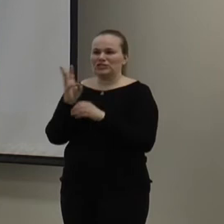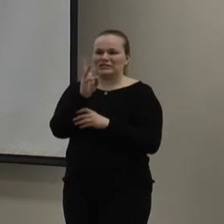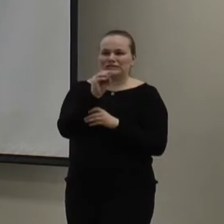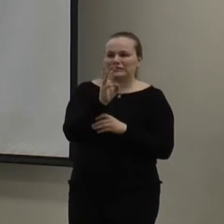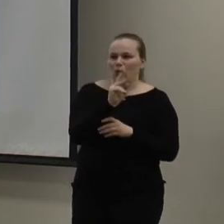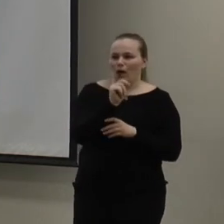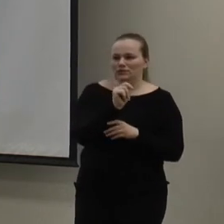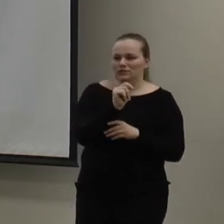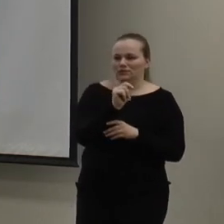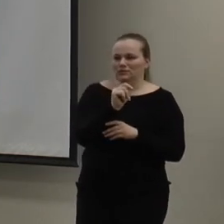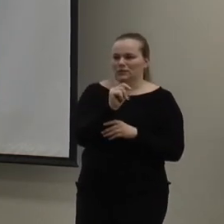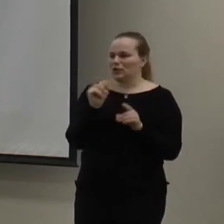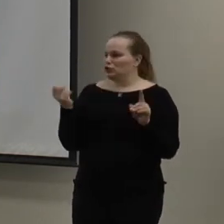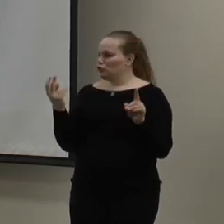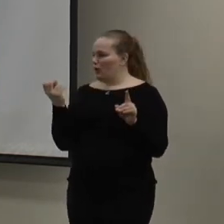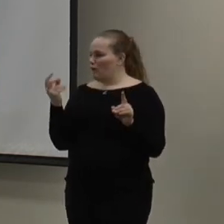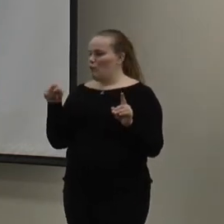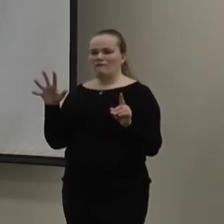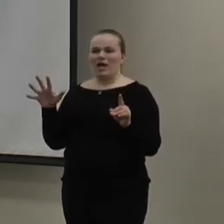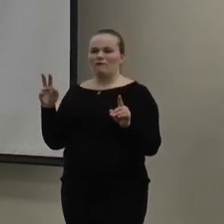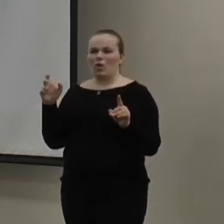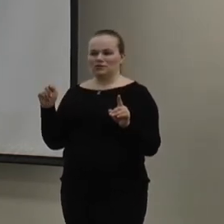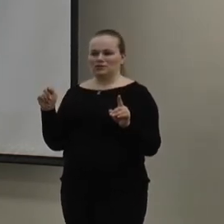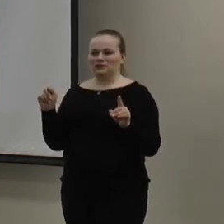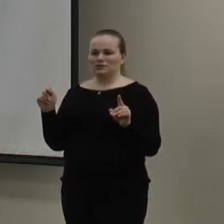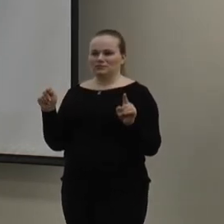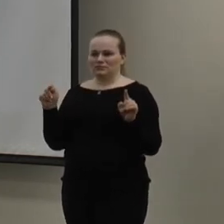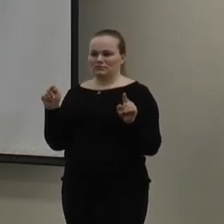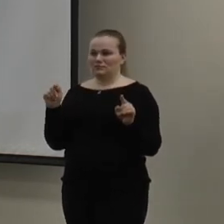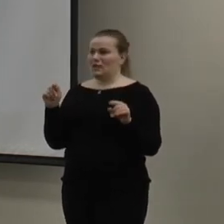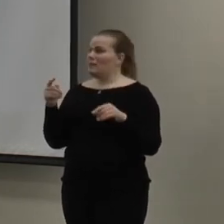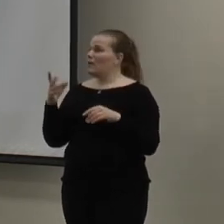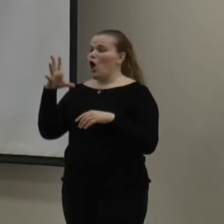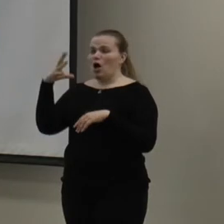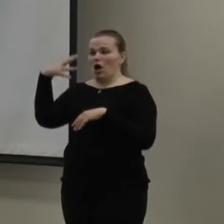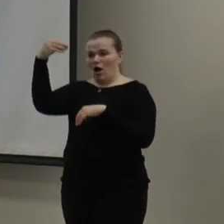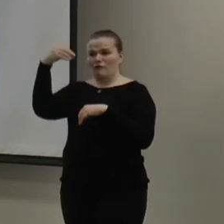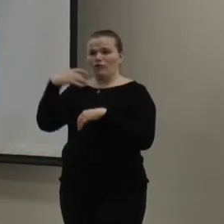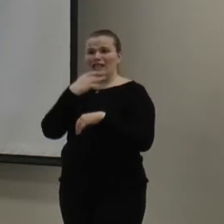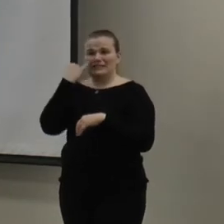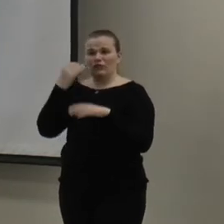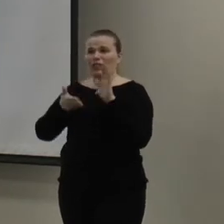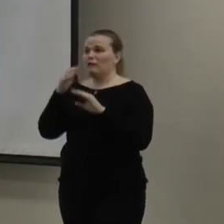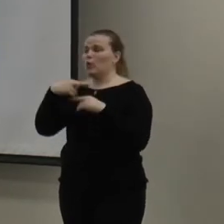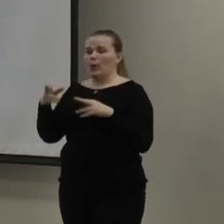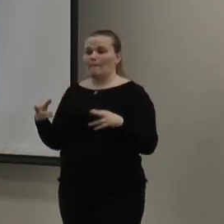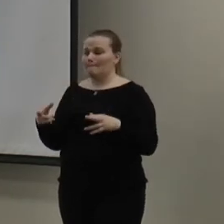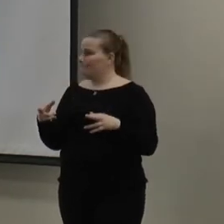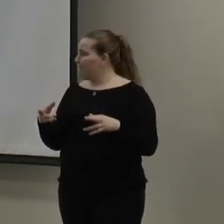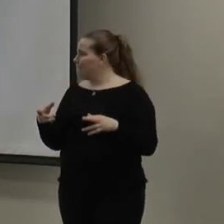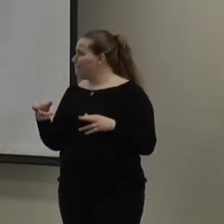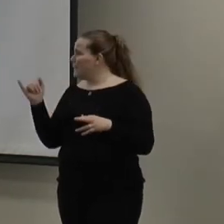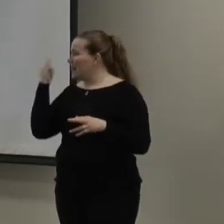whereas it's 12.5 watts for your LED. And, you know, turn off your lights when you leave the room. So,